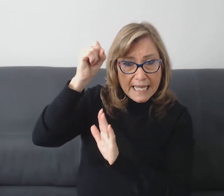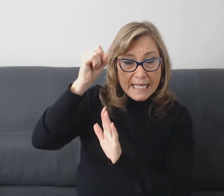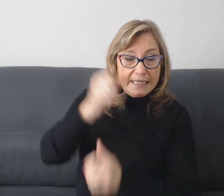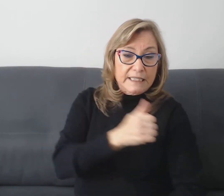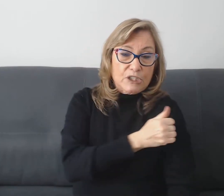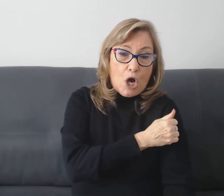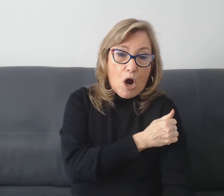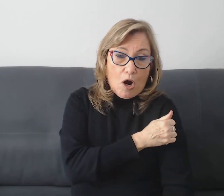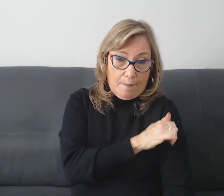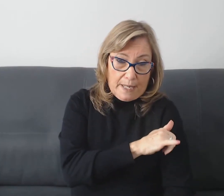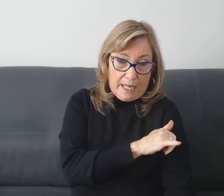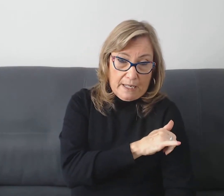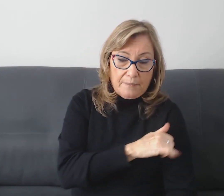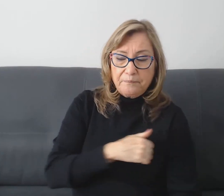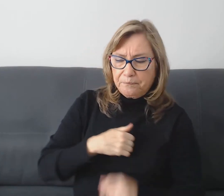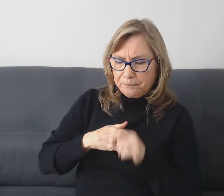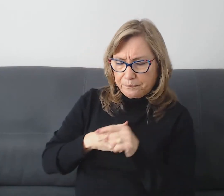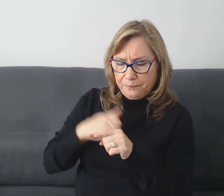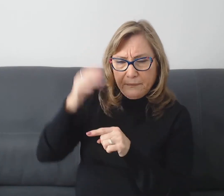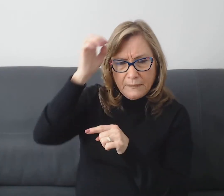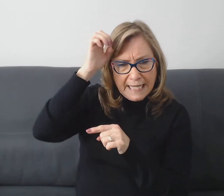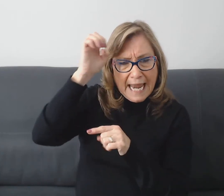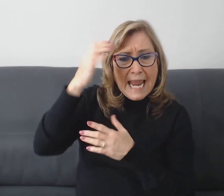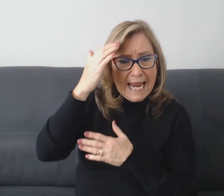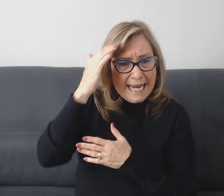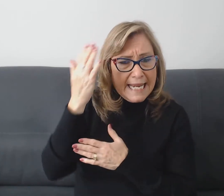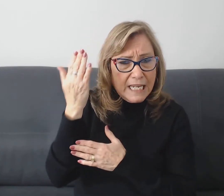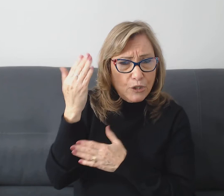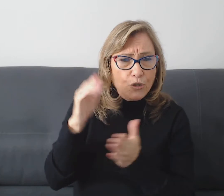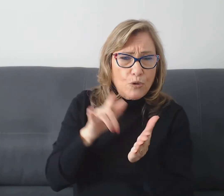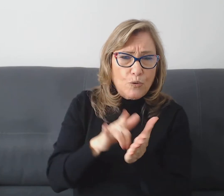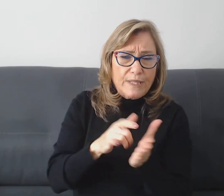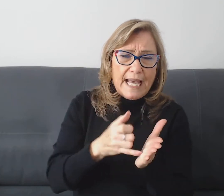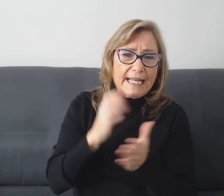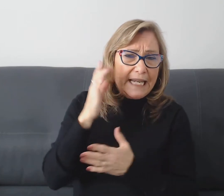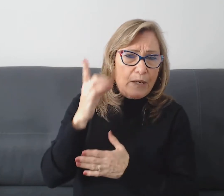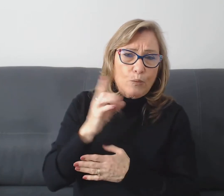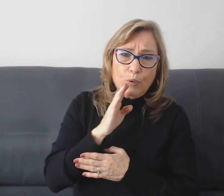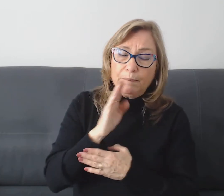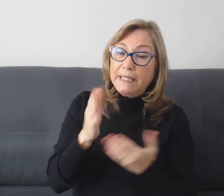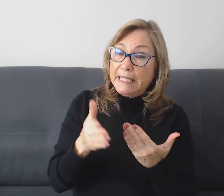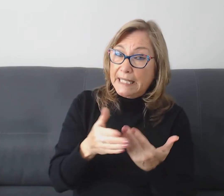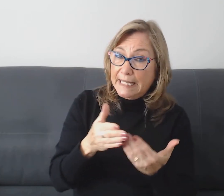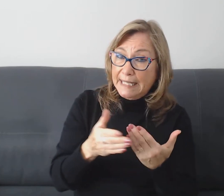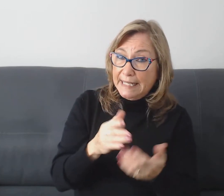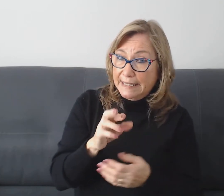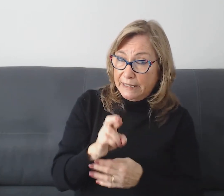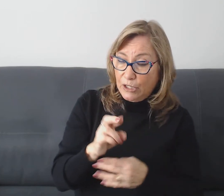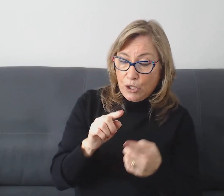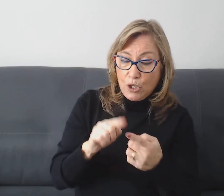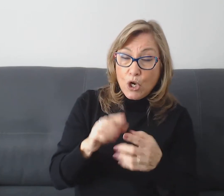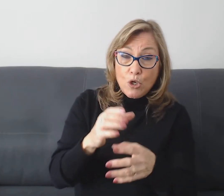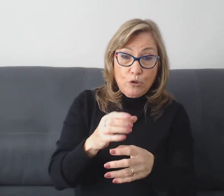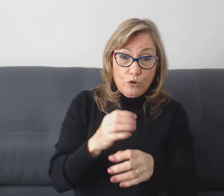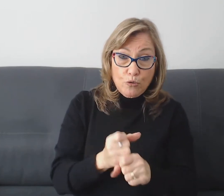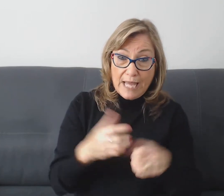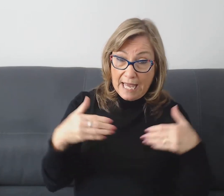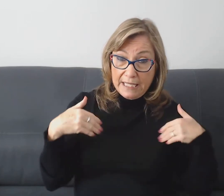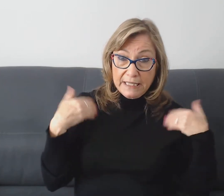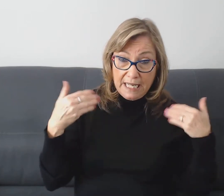He knew that it would be easier to get young men who